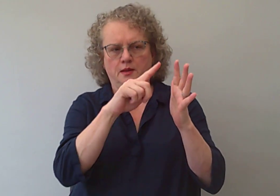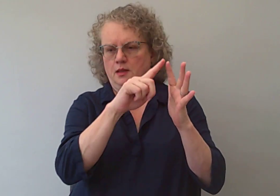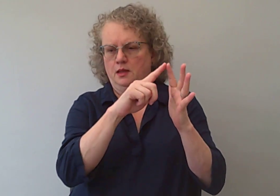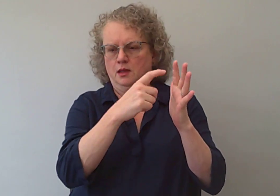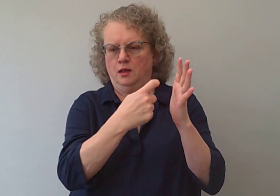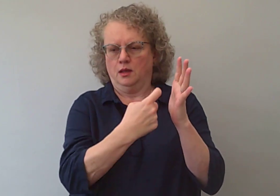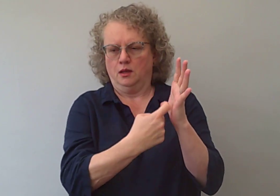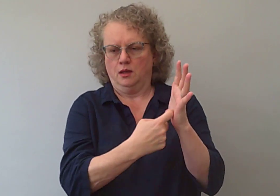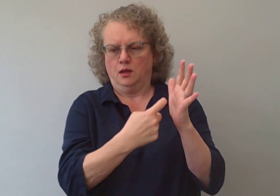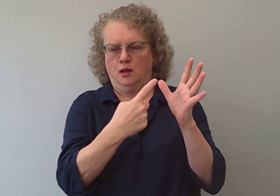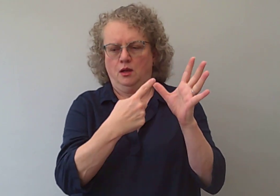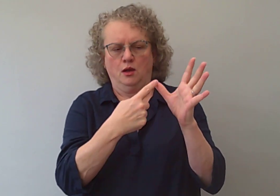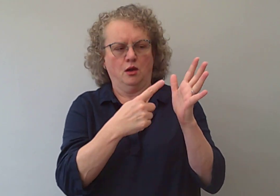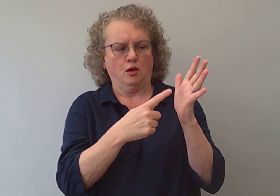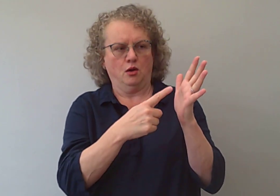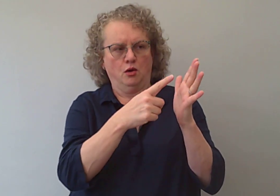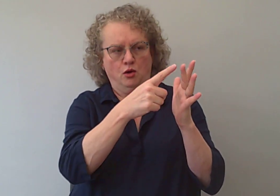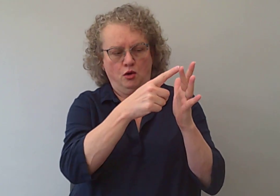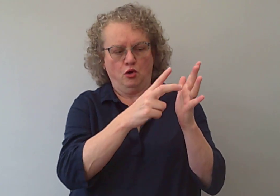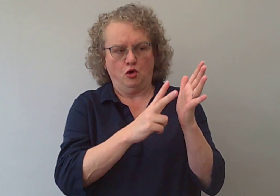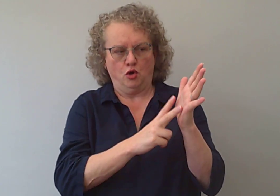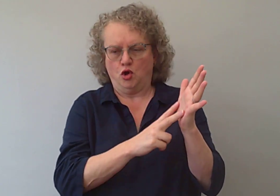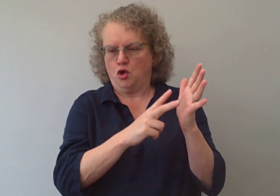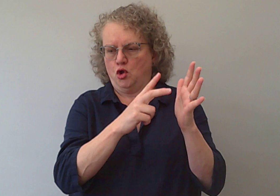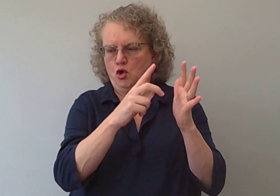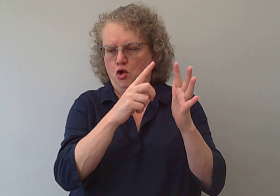iterative.